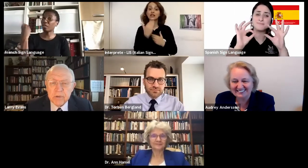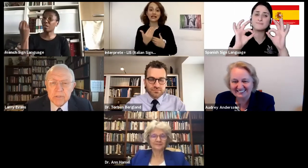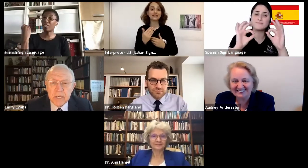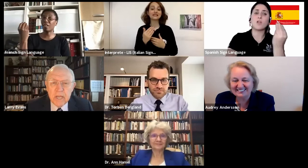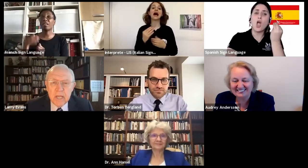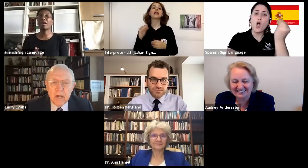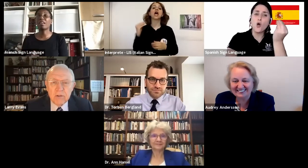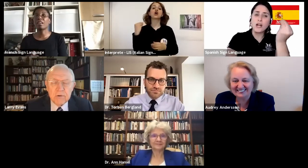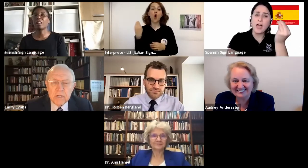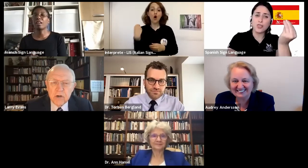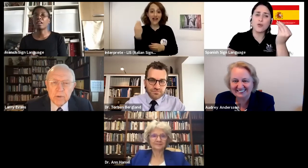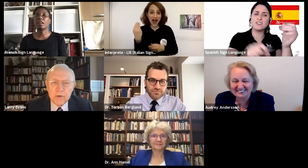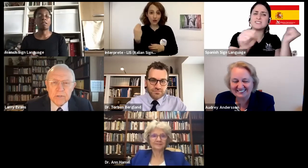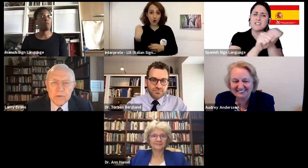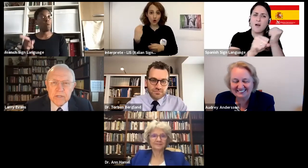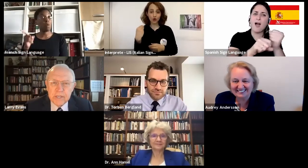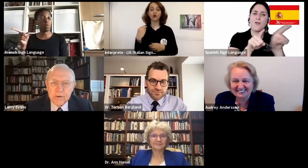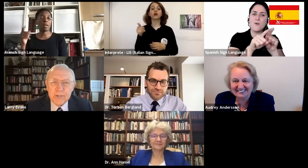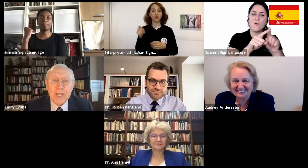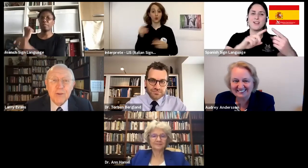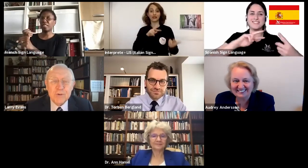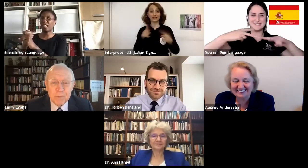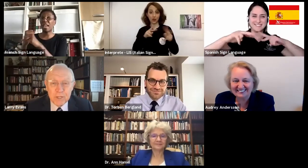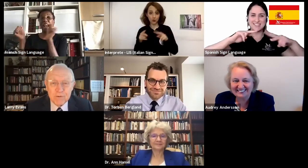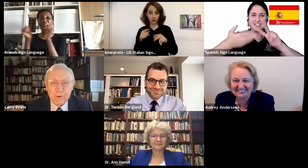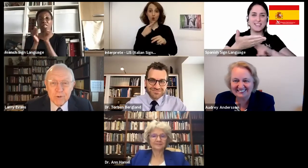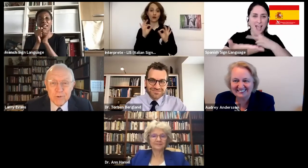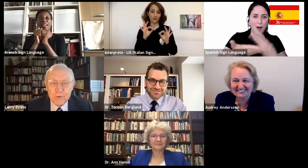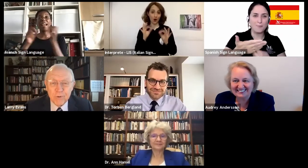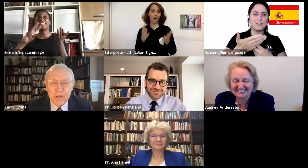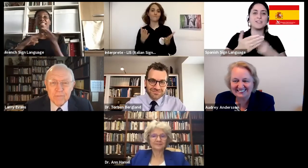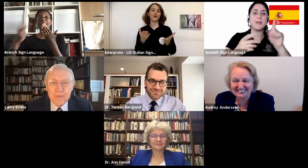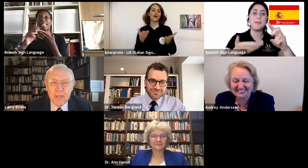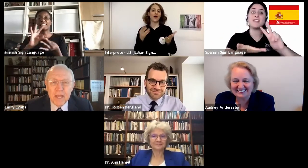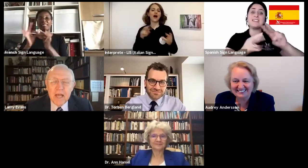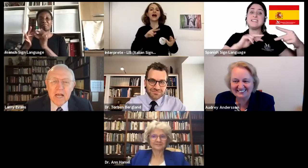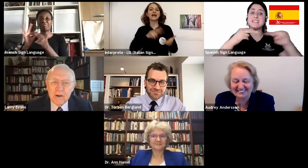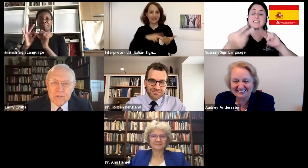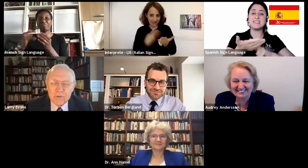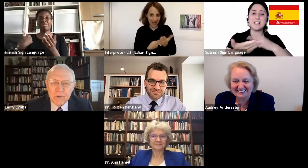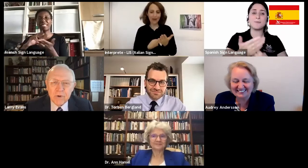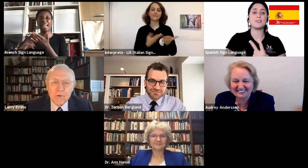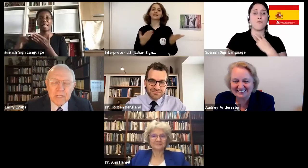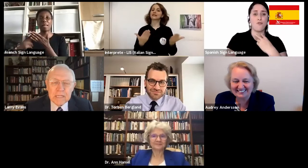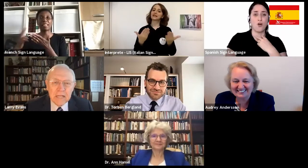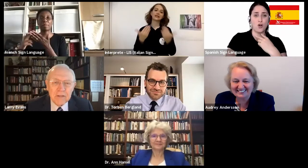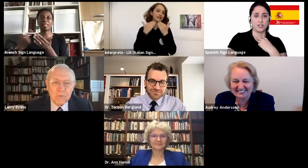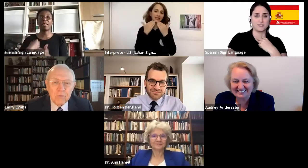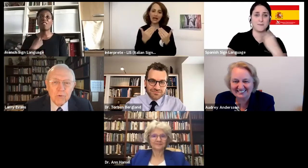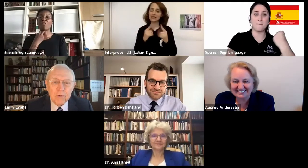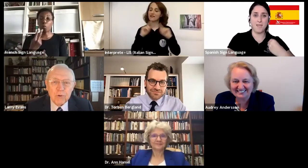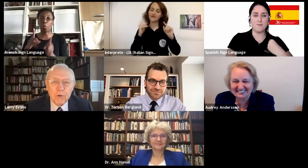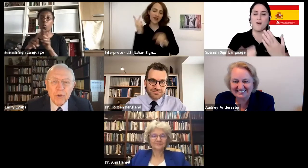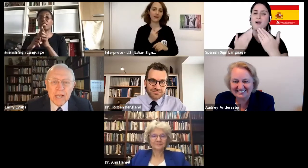interpreters. Interpreters and translators, thank you so much for what you're doing. I also know that